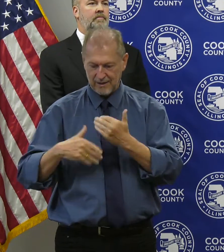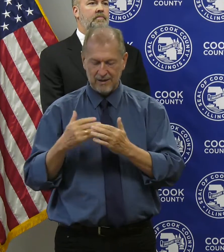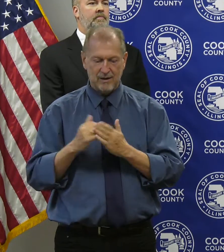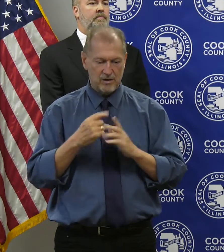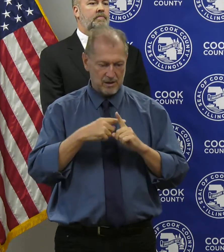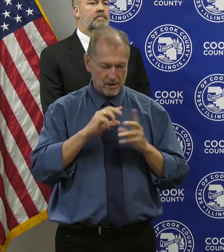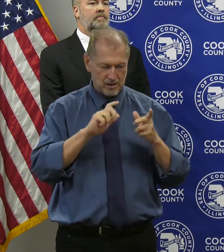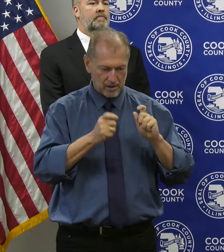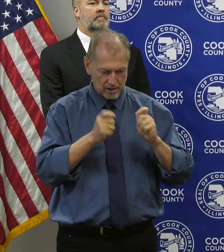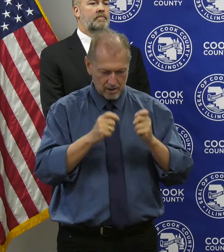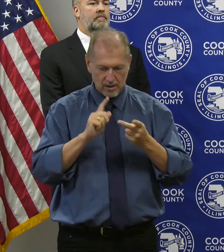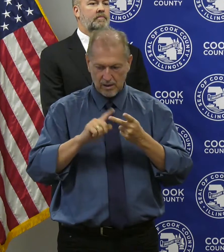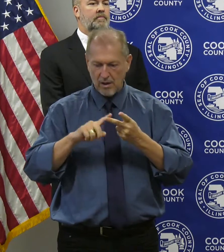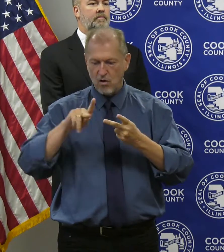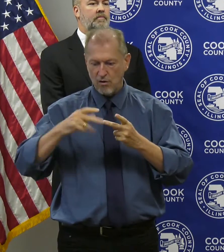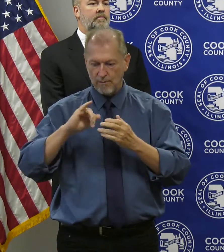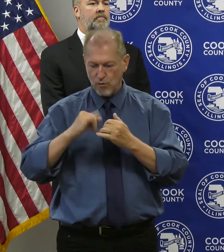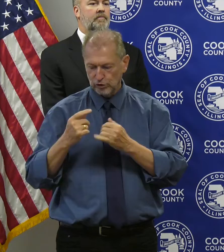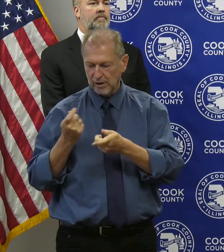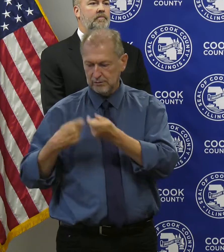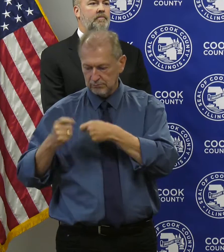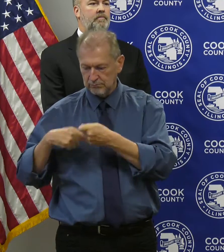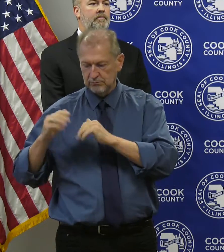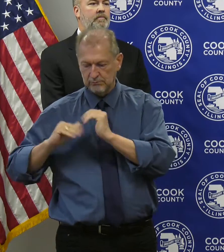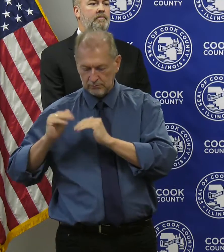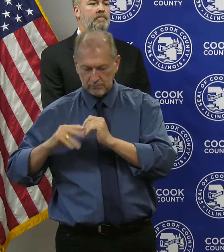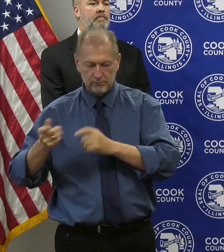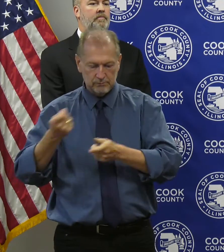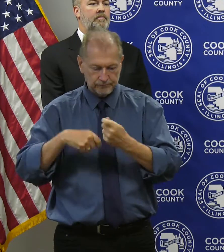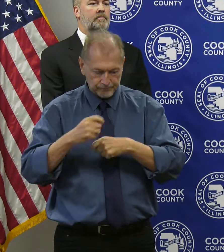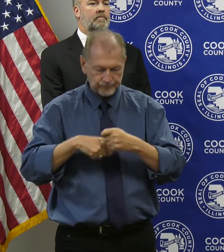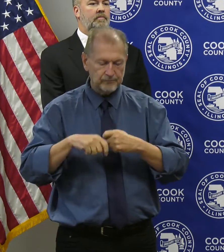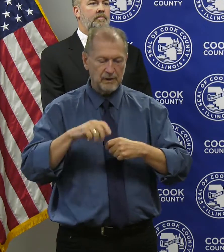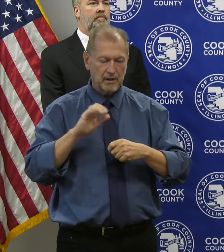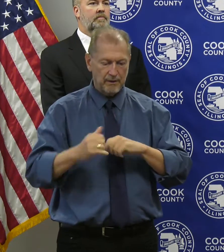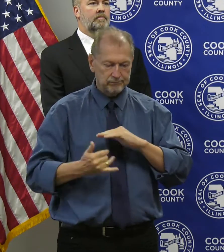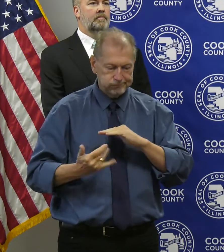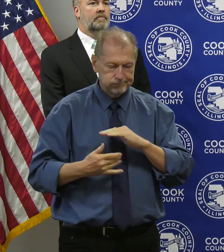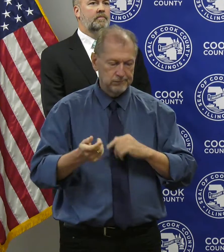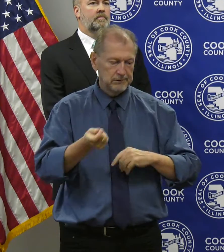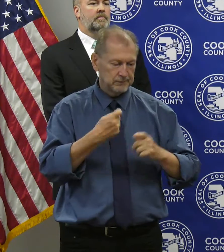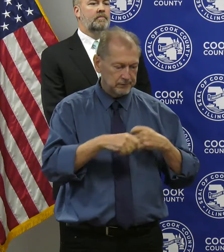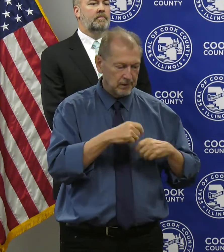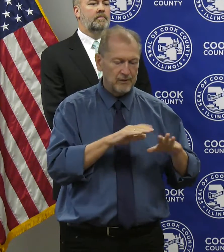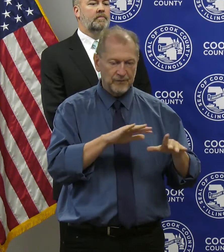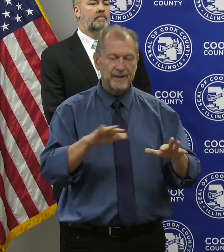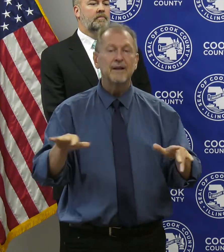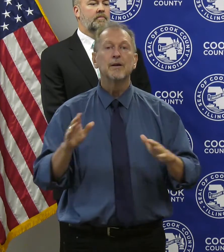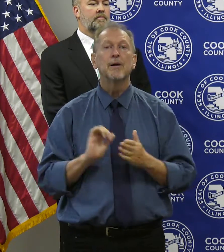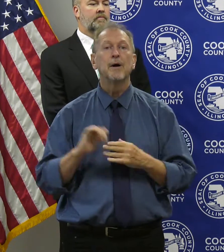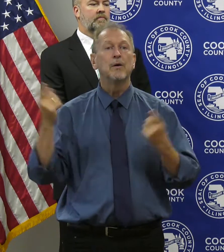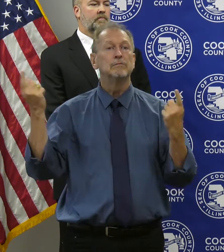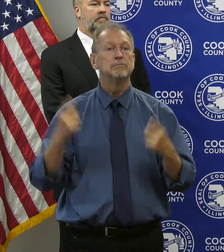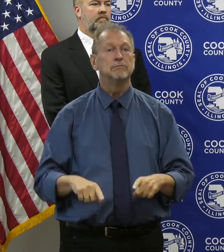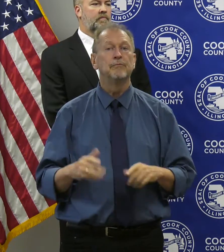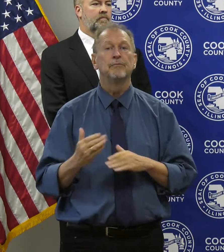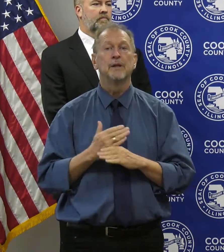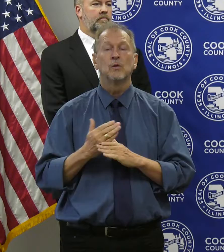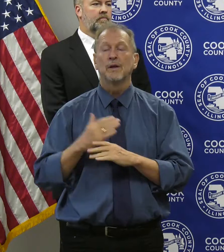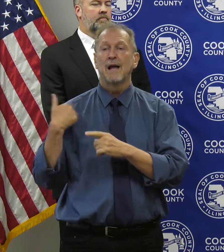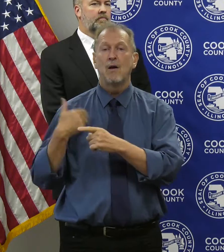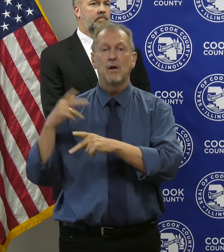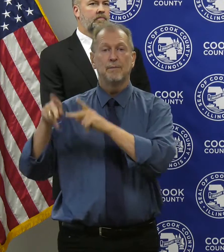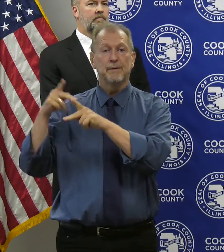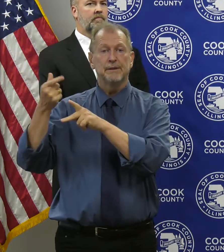projects in progress right now. All of these accomplishments are attributed to tight collaboration between our program team,